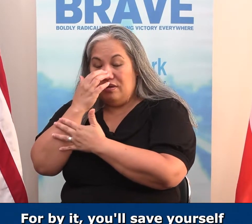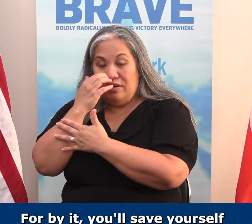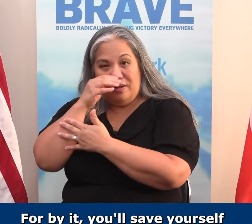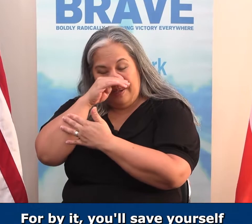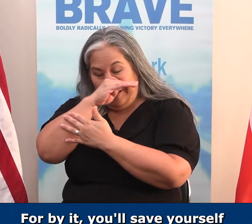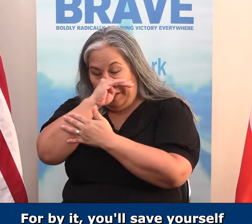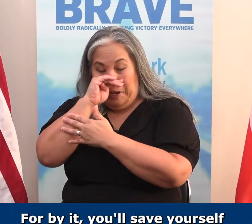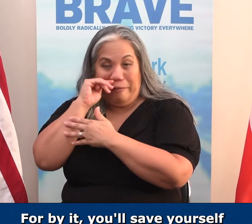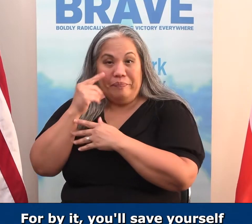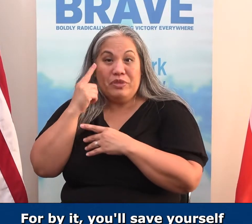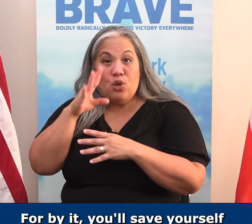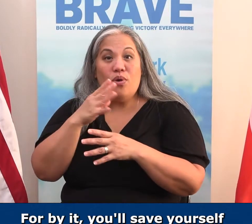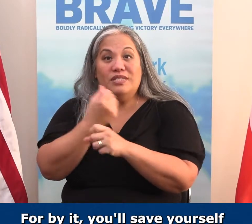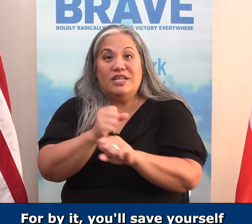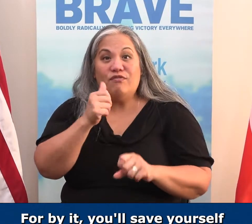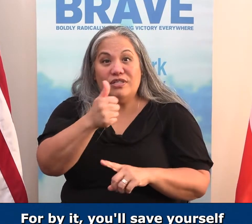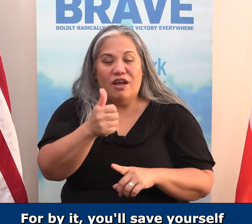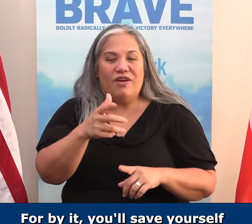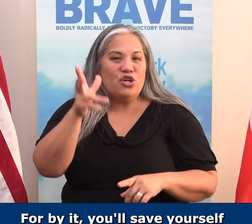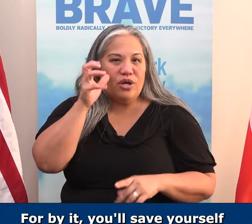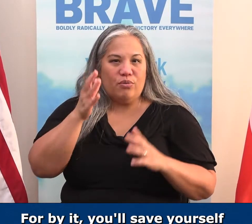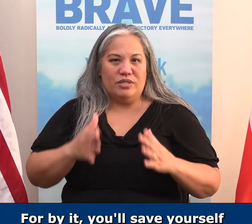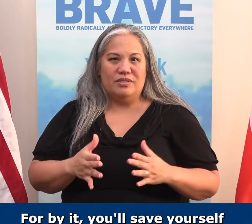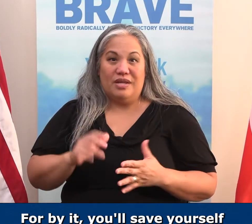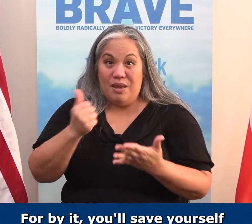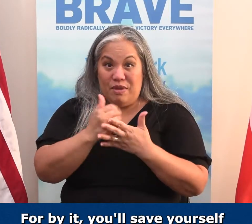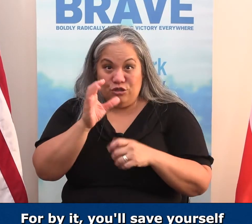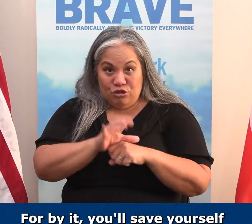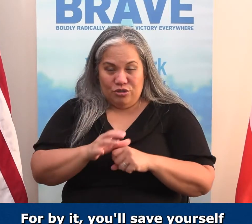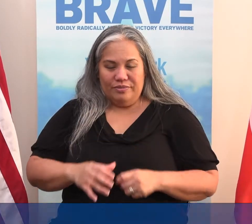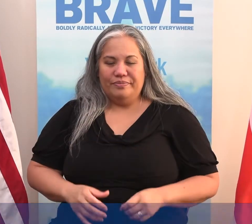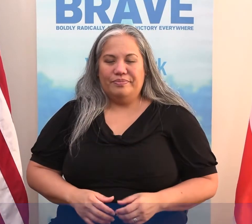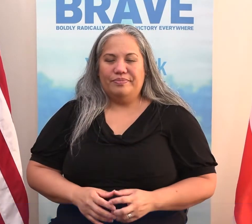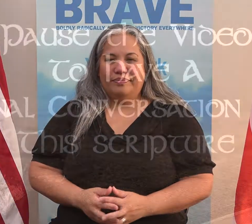you'll save yourself and your hearers. Amen, church? Amen. Come on.